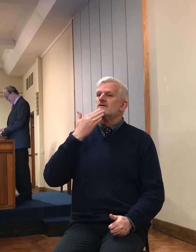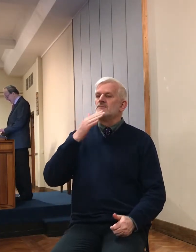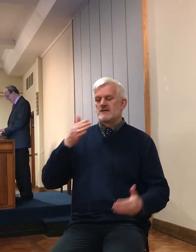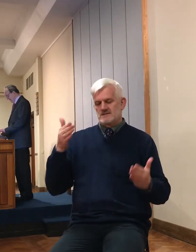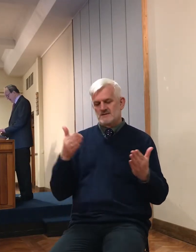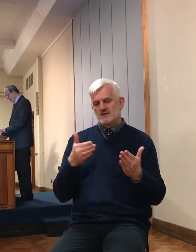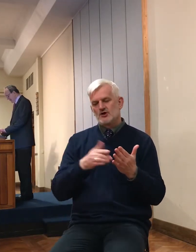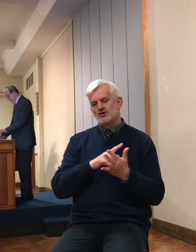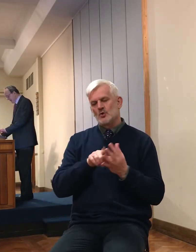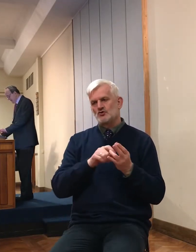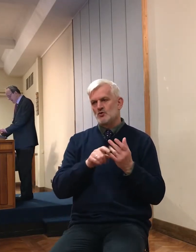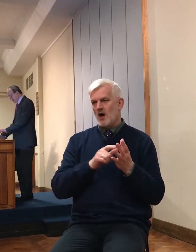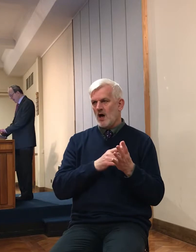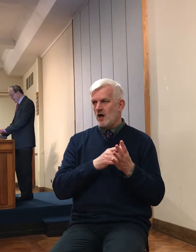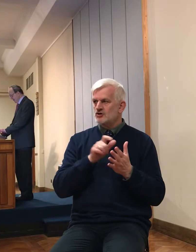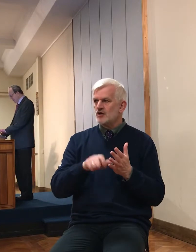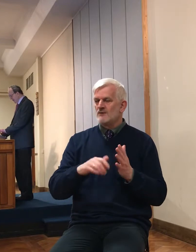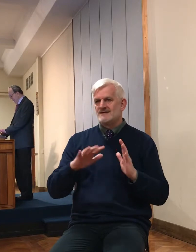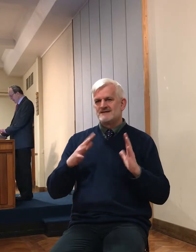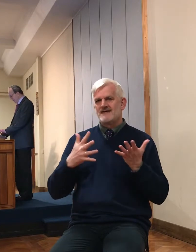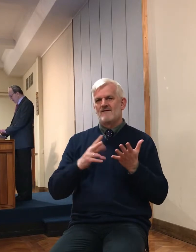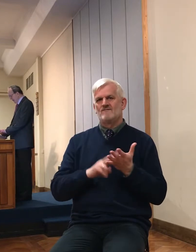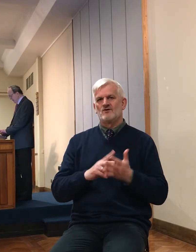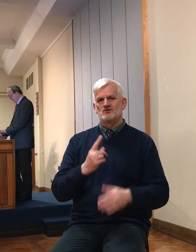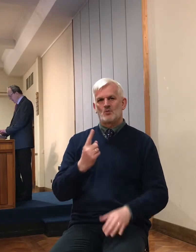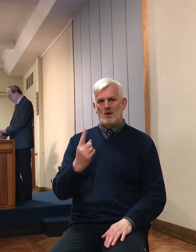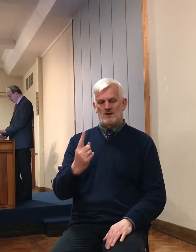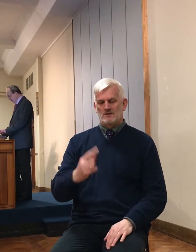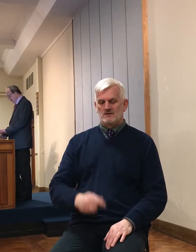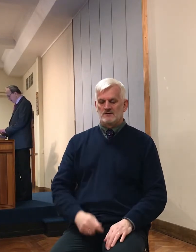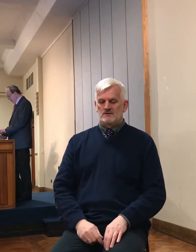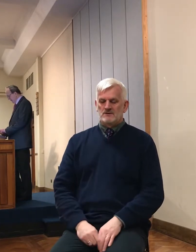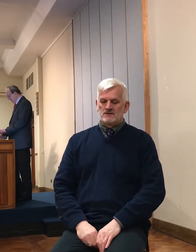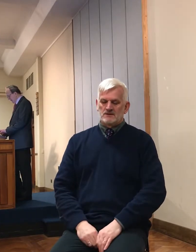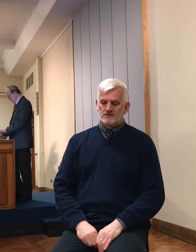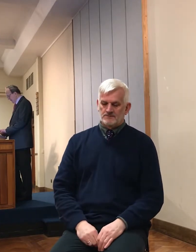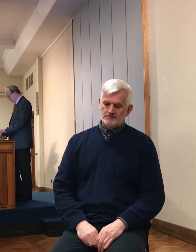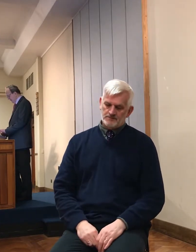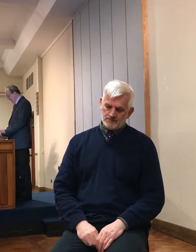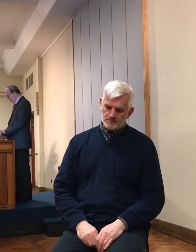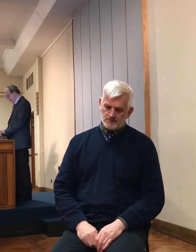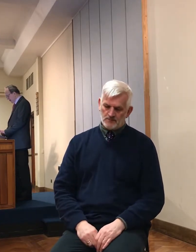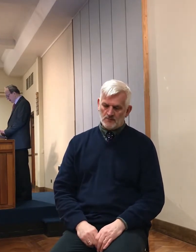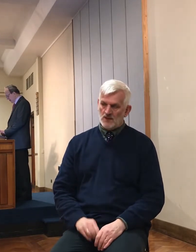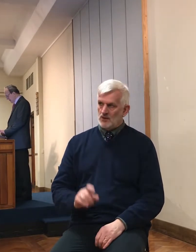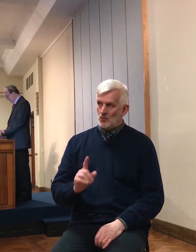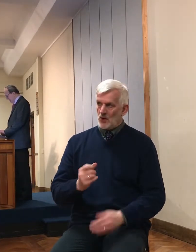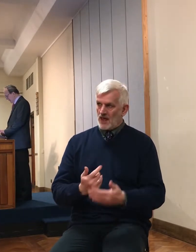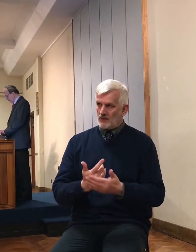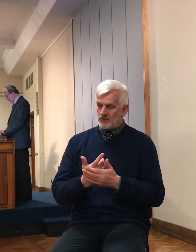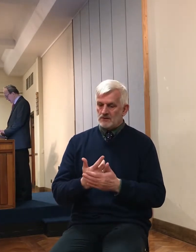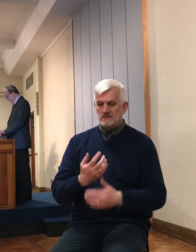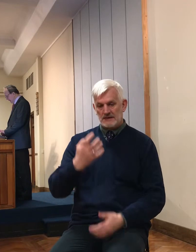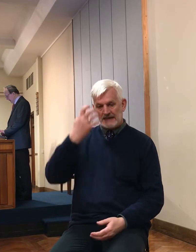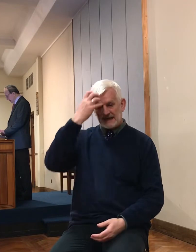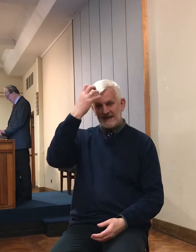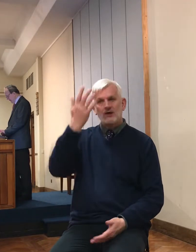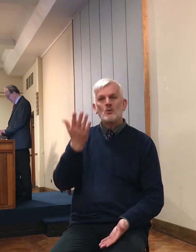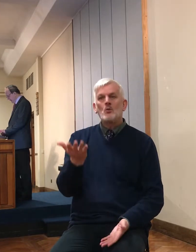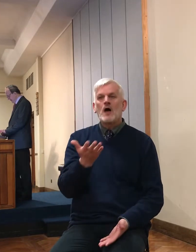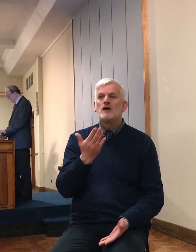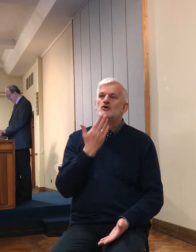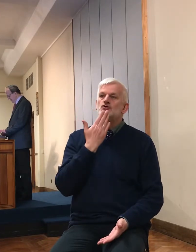to Bath, when Adonai, of Jerusalem, had heard how Joshua had taken